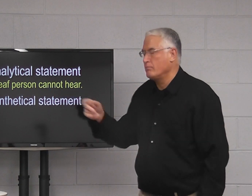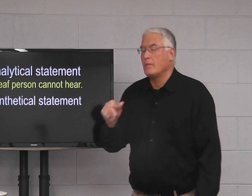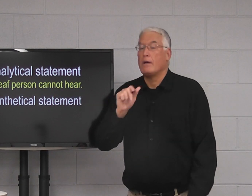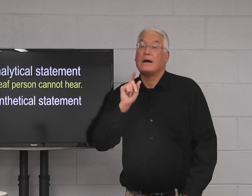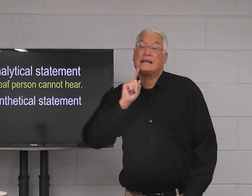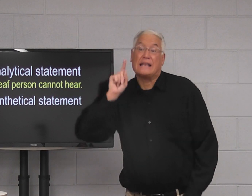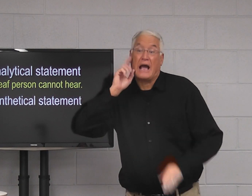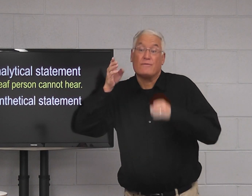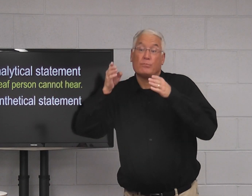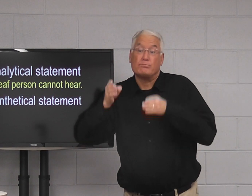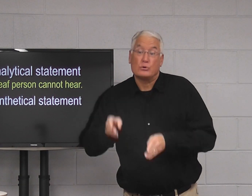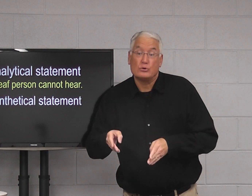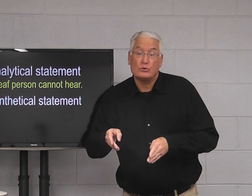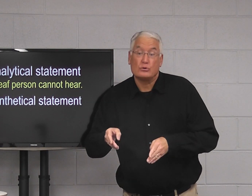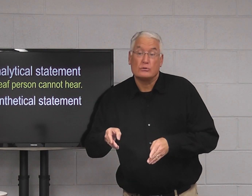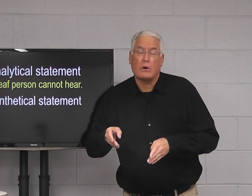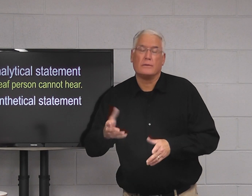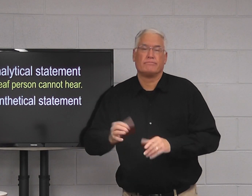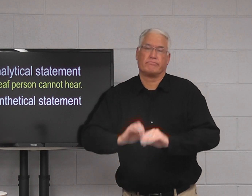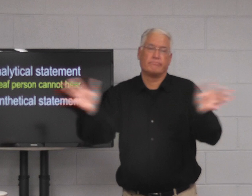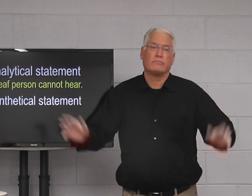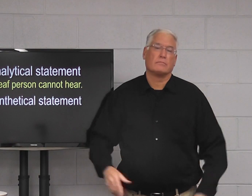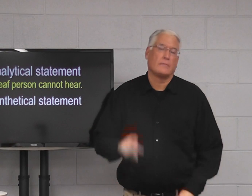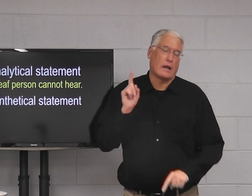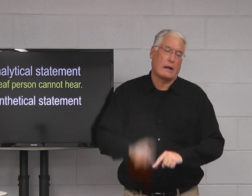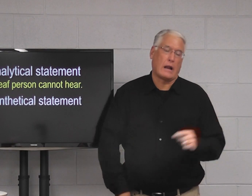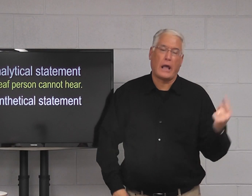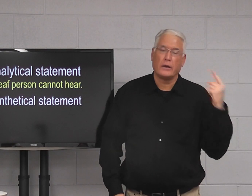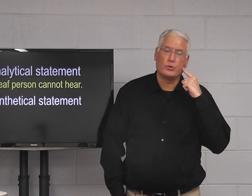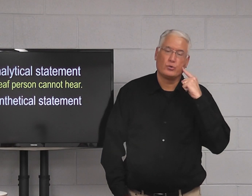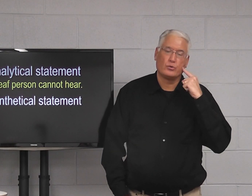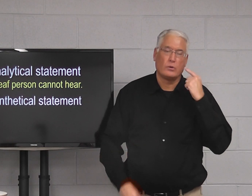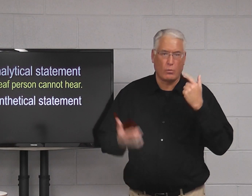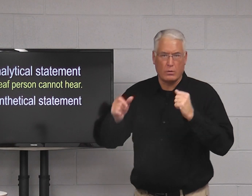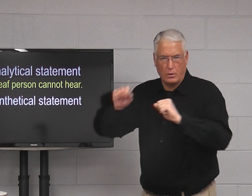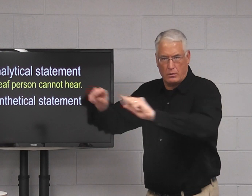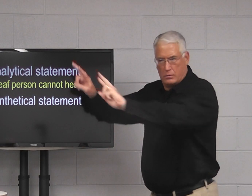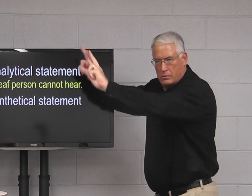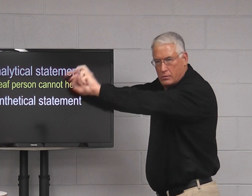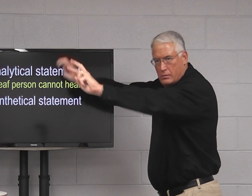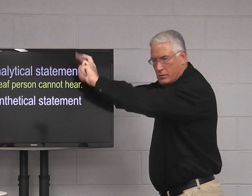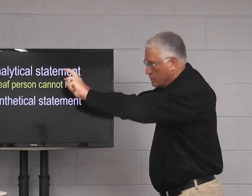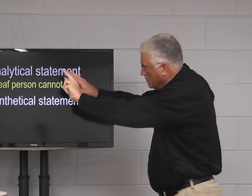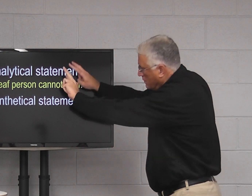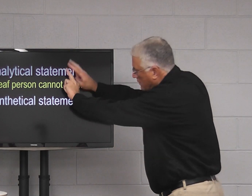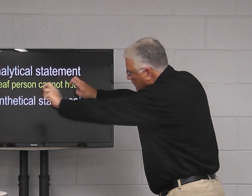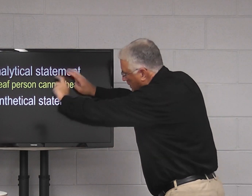person not being able to hear. A deaf person is obviously cannot hear.